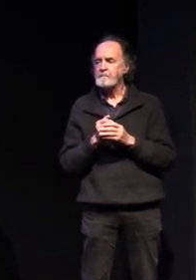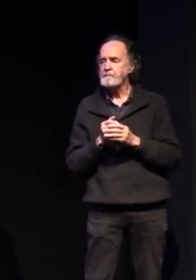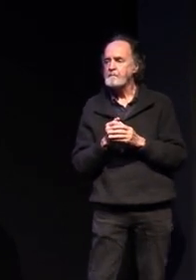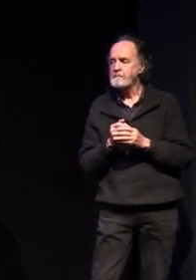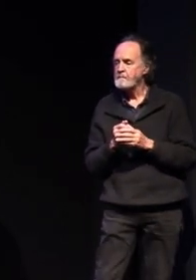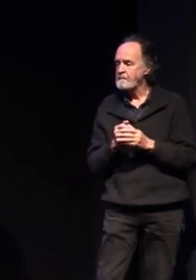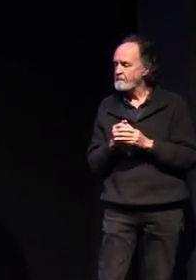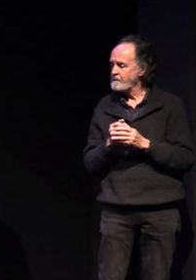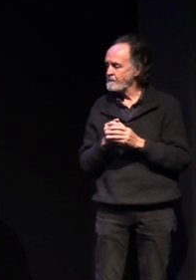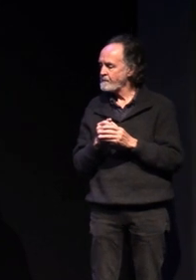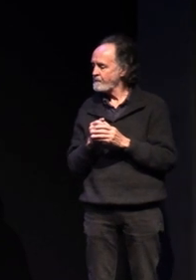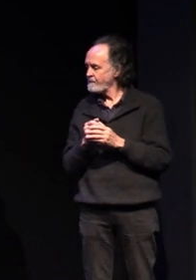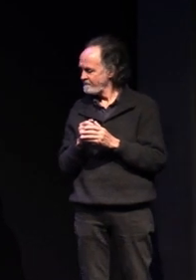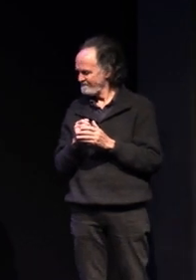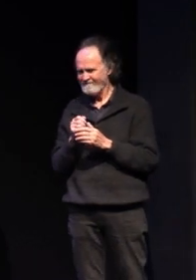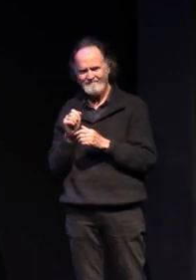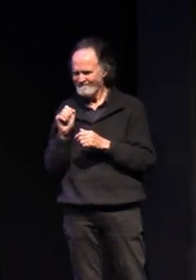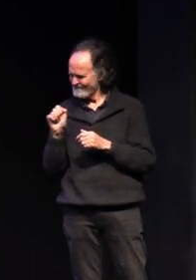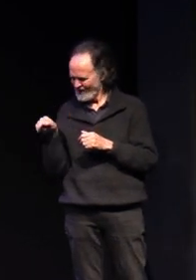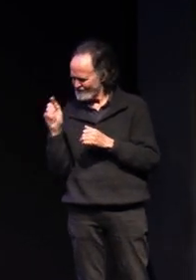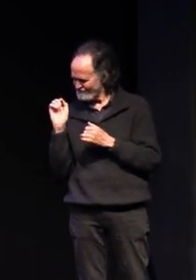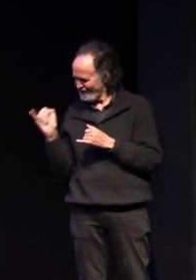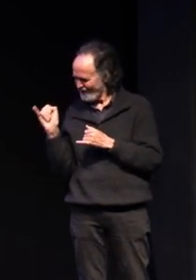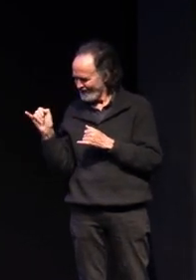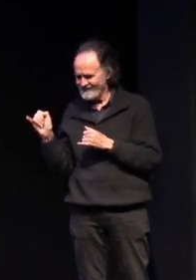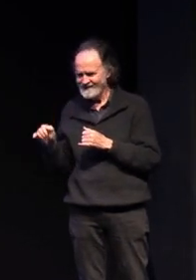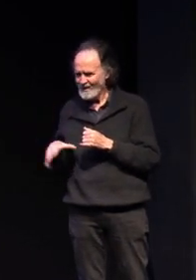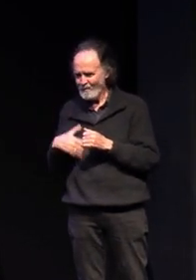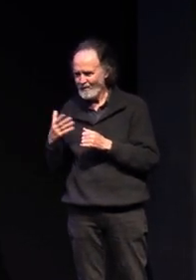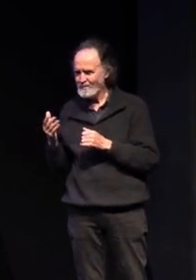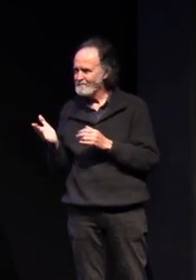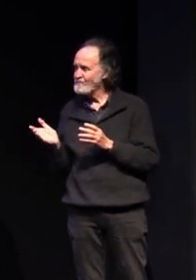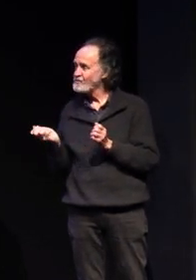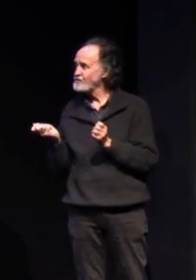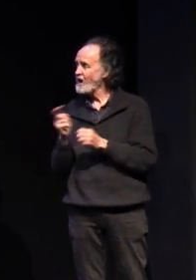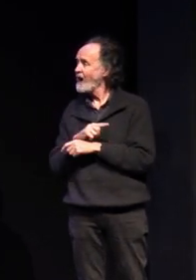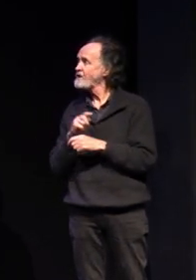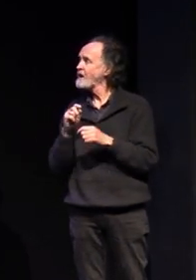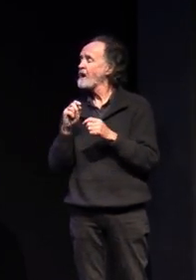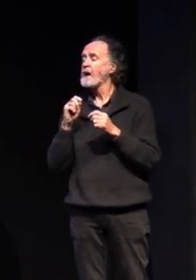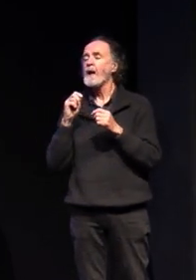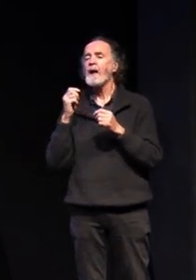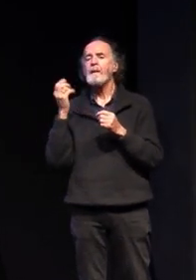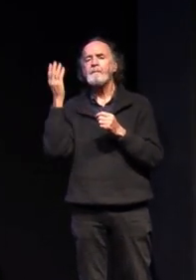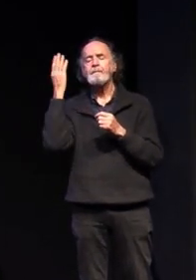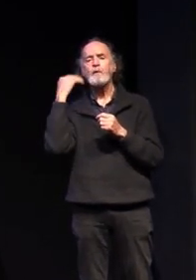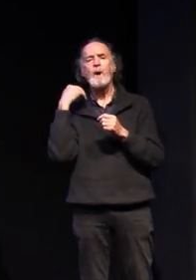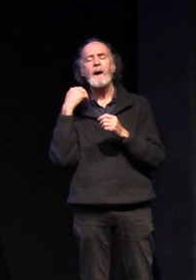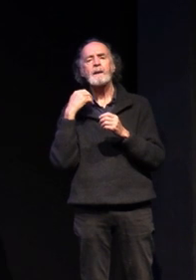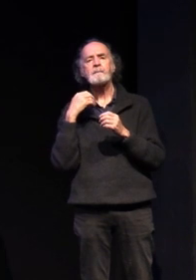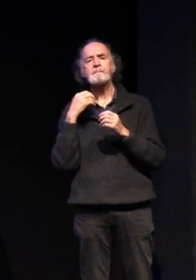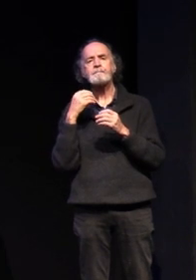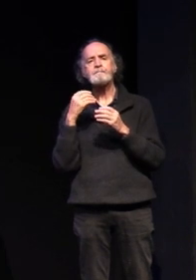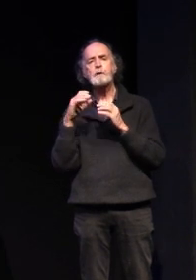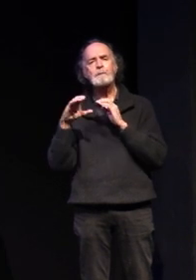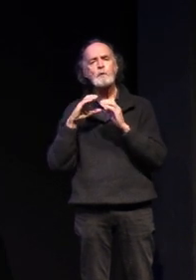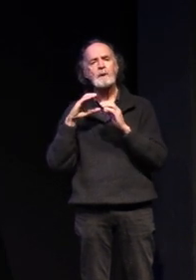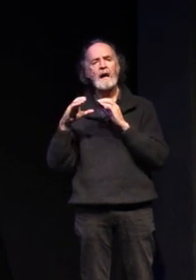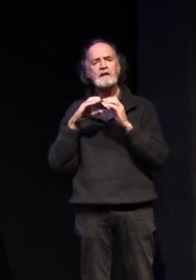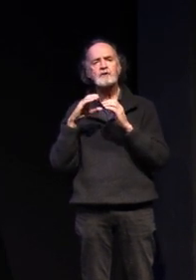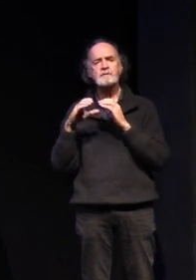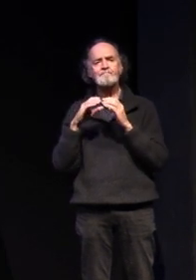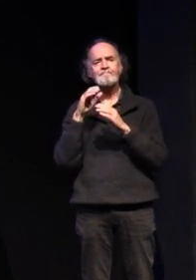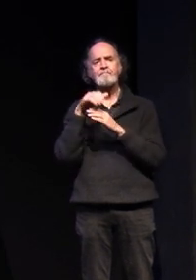really doesn't want me to move on in the slides sorry um there has been a little bit of communication uh recently about